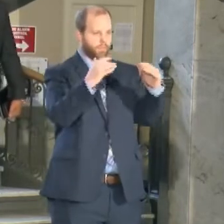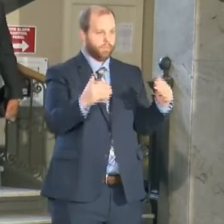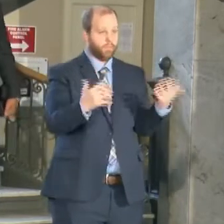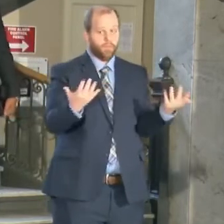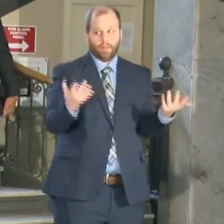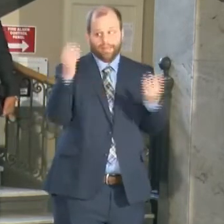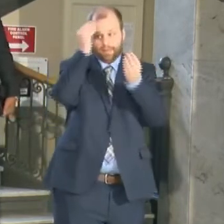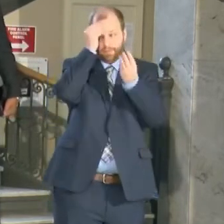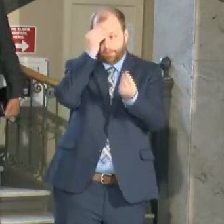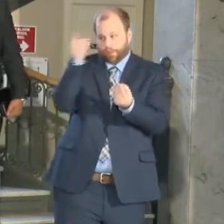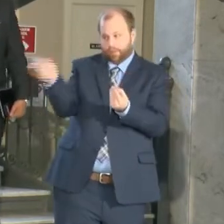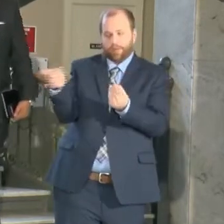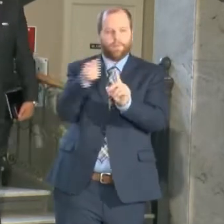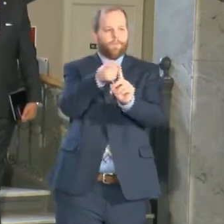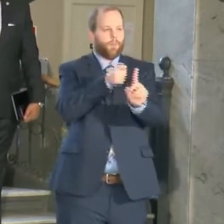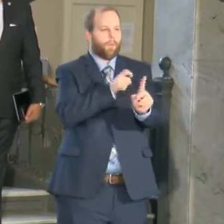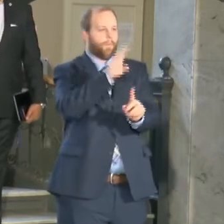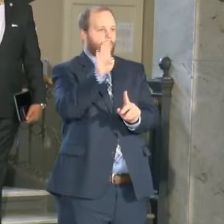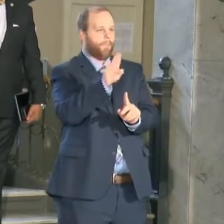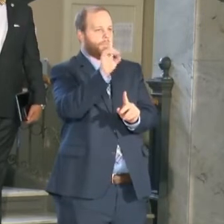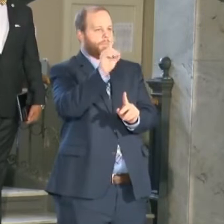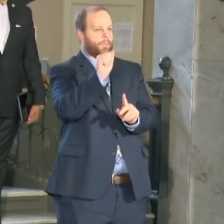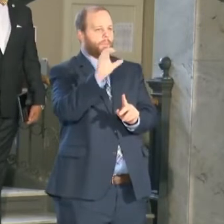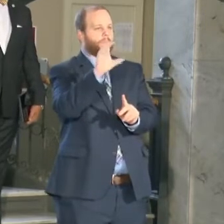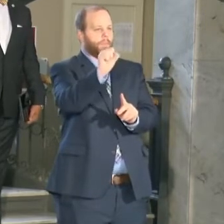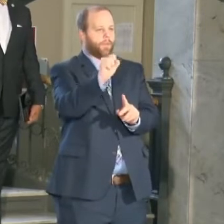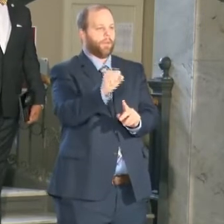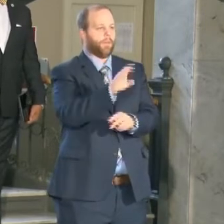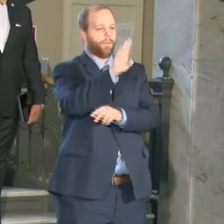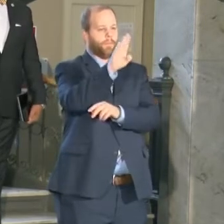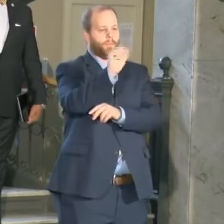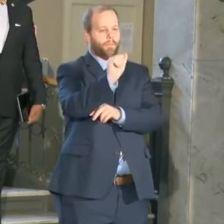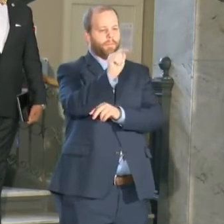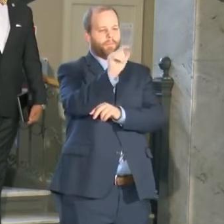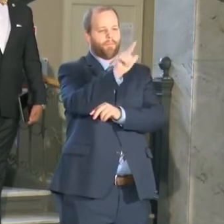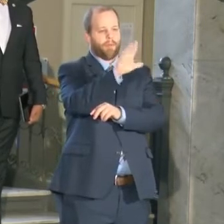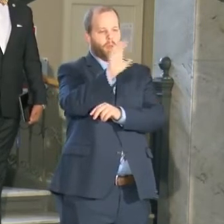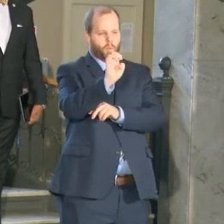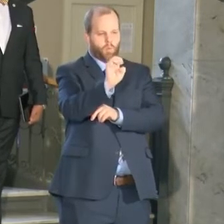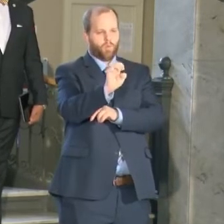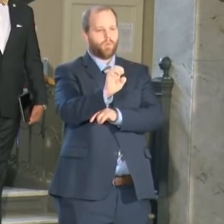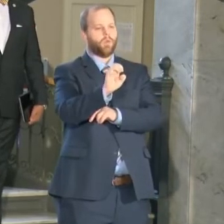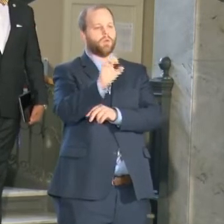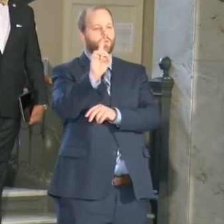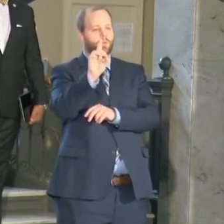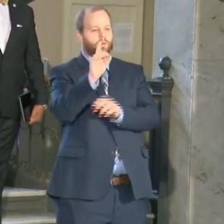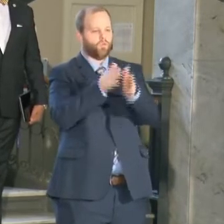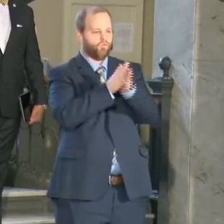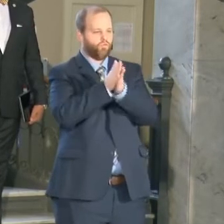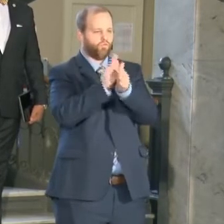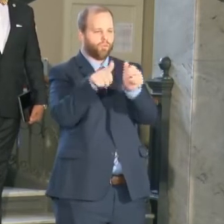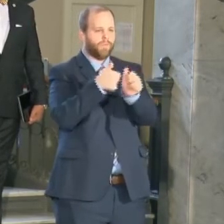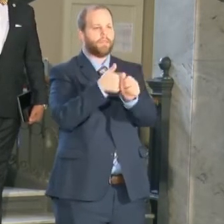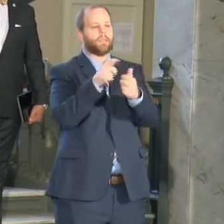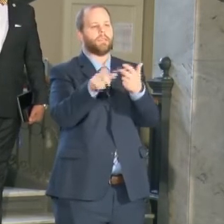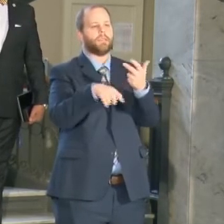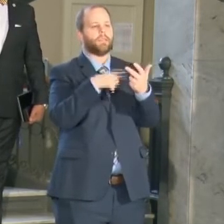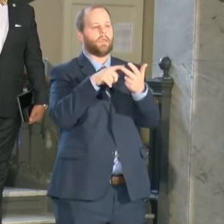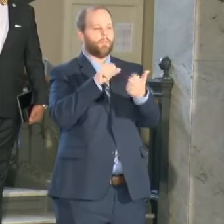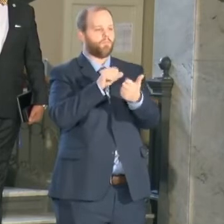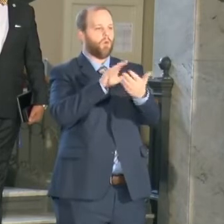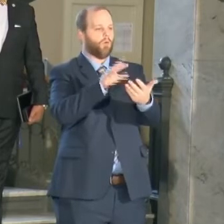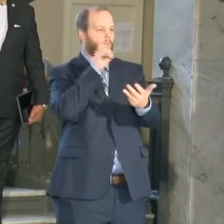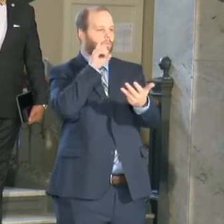This is where we get that information from data driven approaches. We're very technologically sound and data driven police